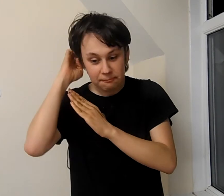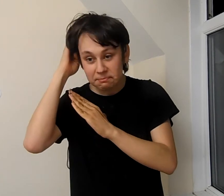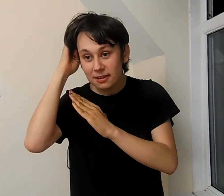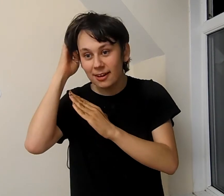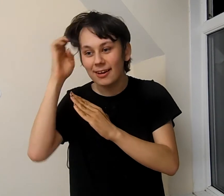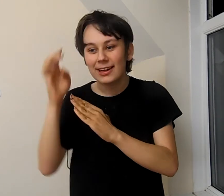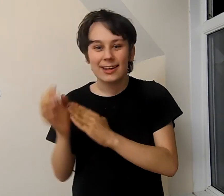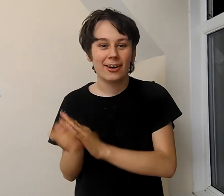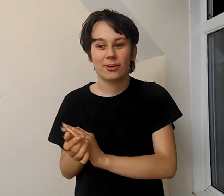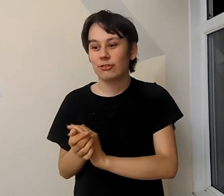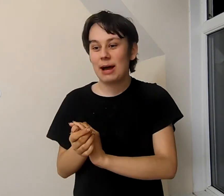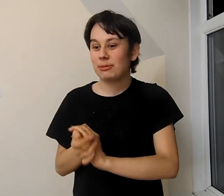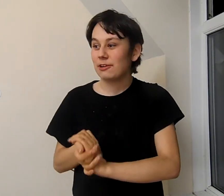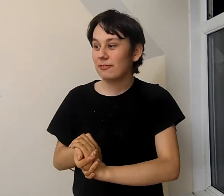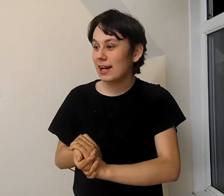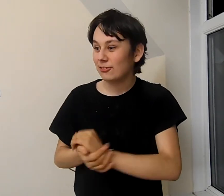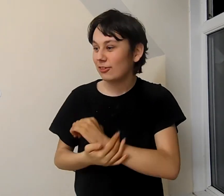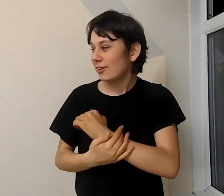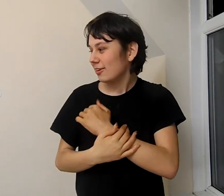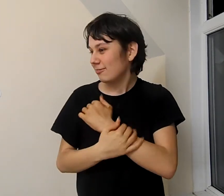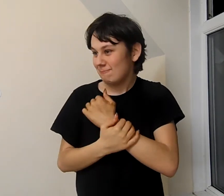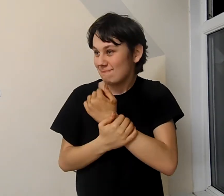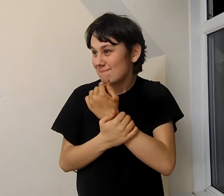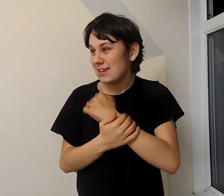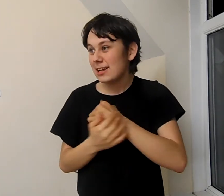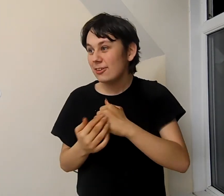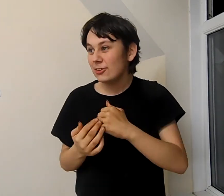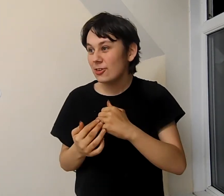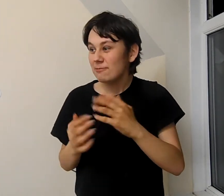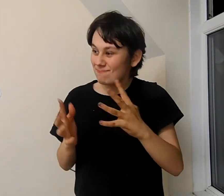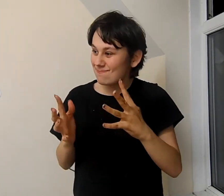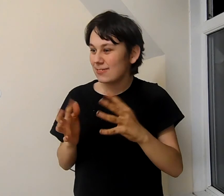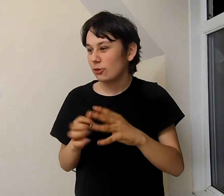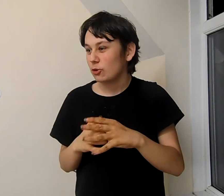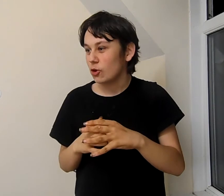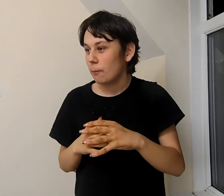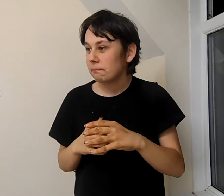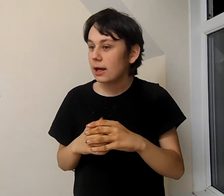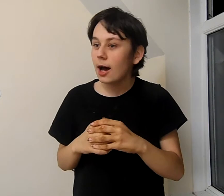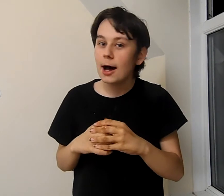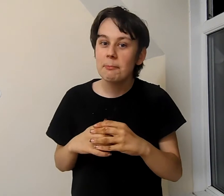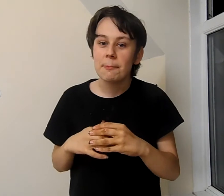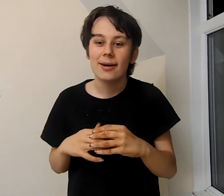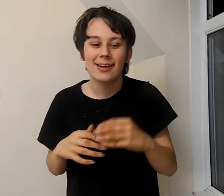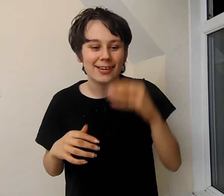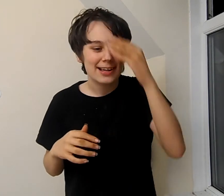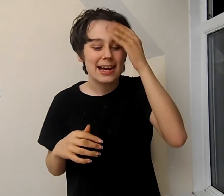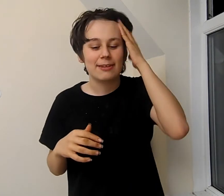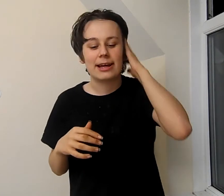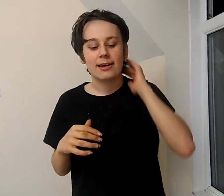i got slapped in the face did i enjoy it not too sure um anyway